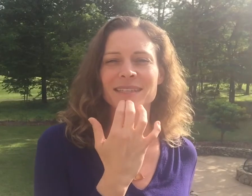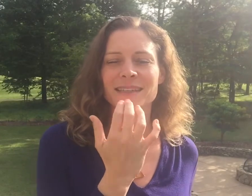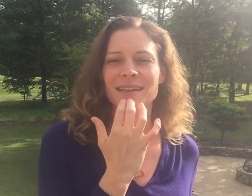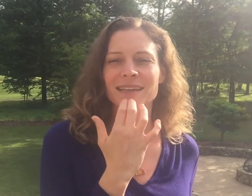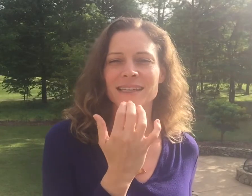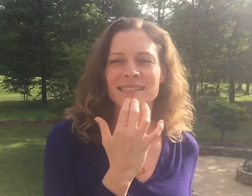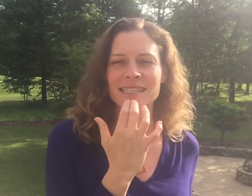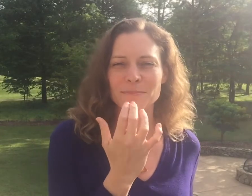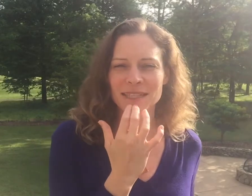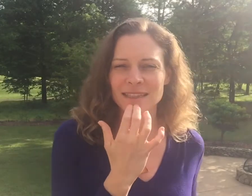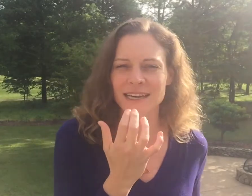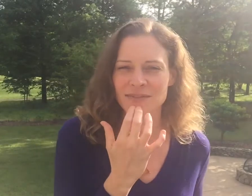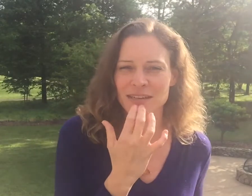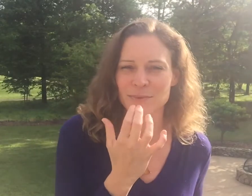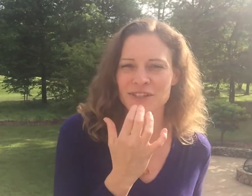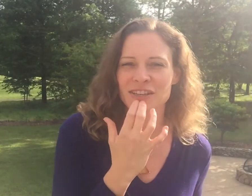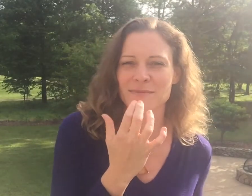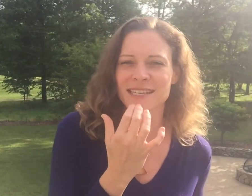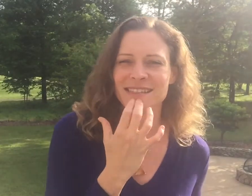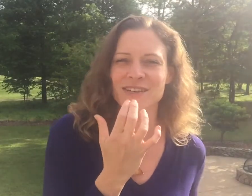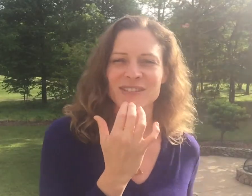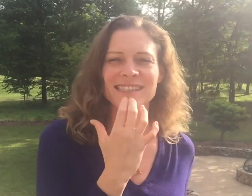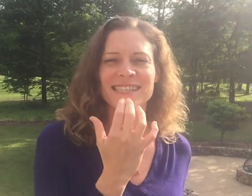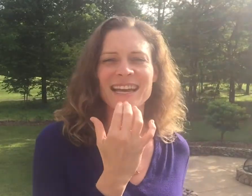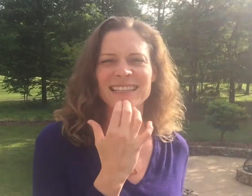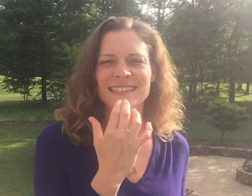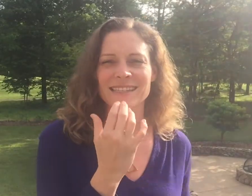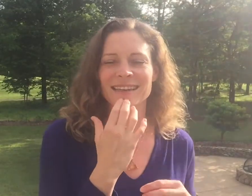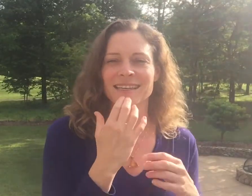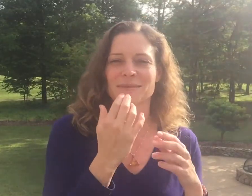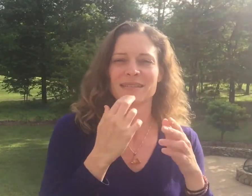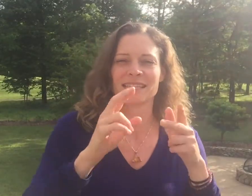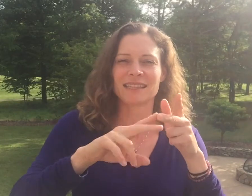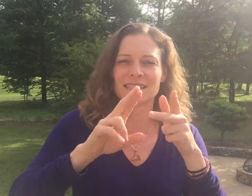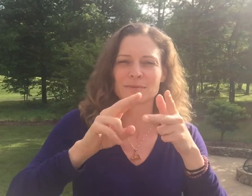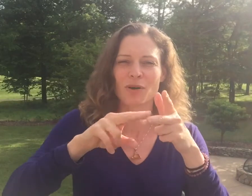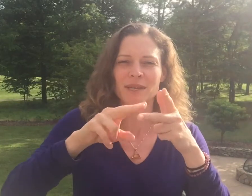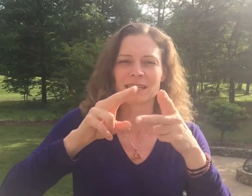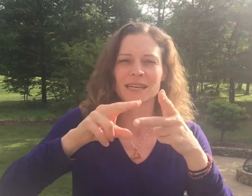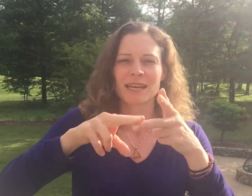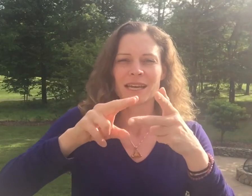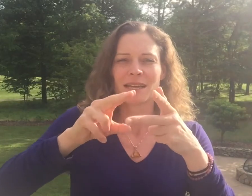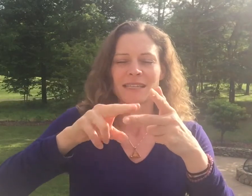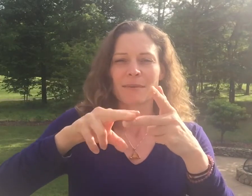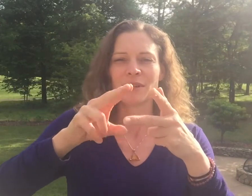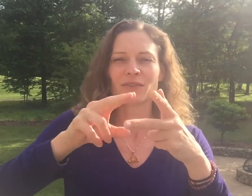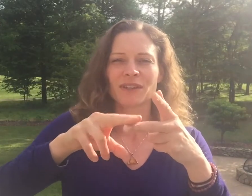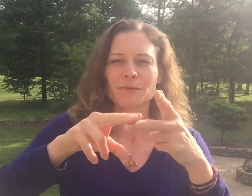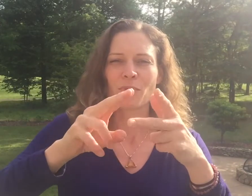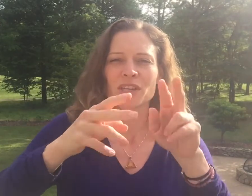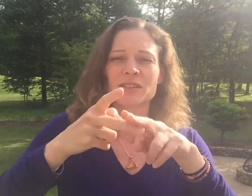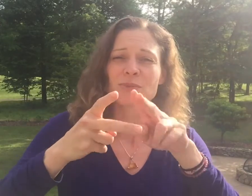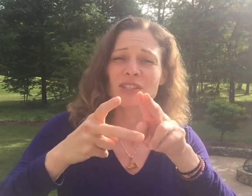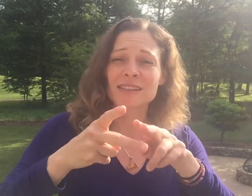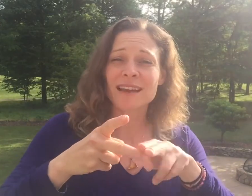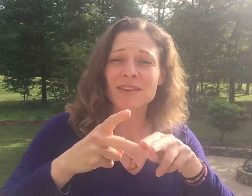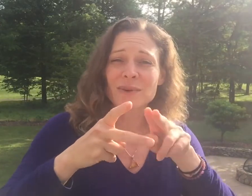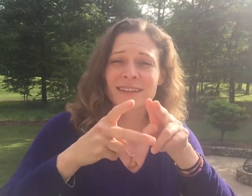I deeply love and appreciate myself exactly as I am in this moment. Tap middle finger point. can switch to the other one.